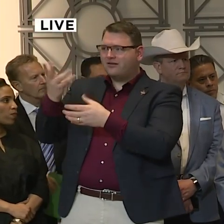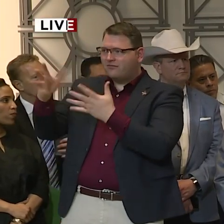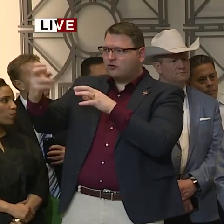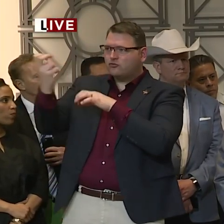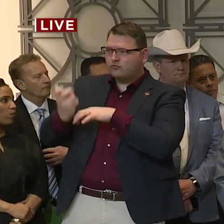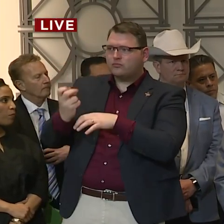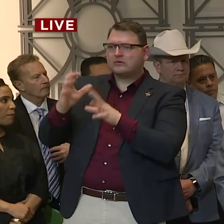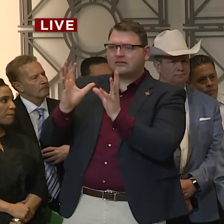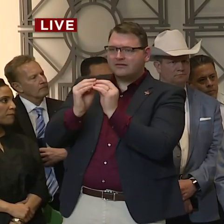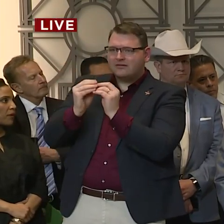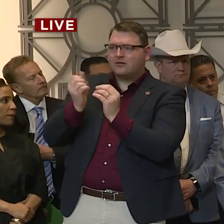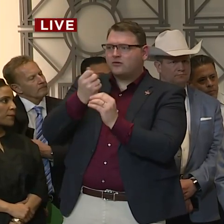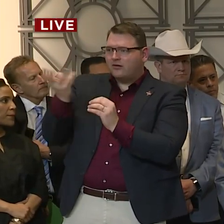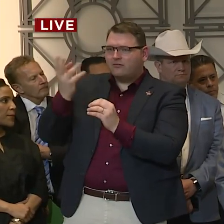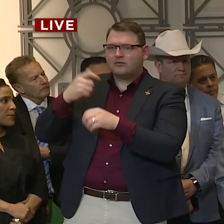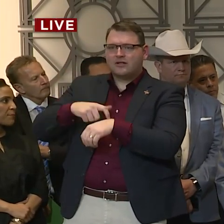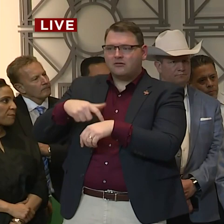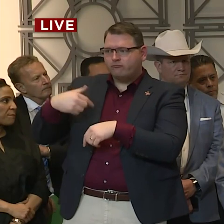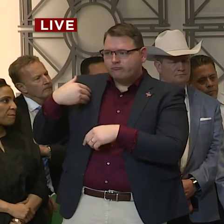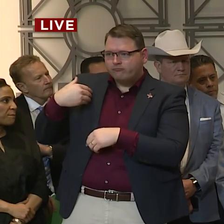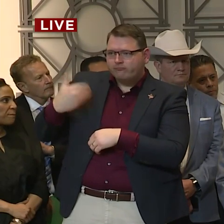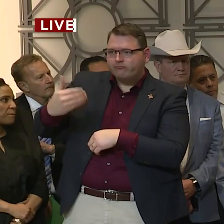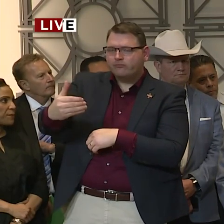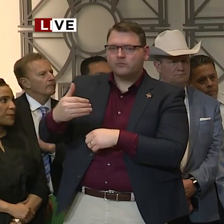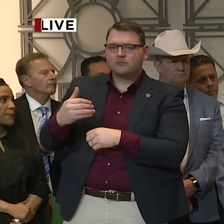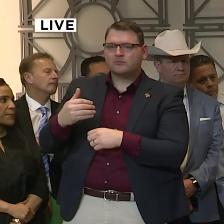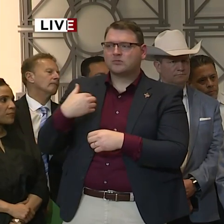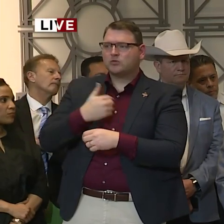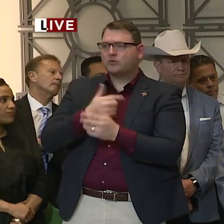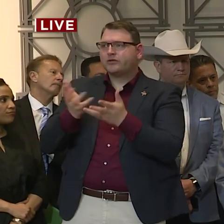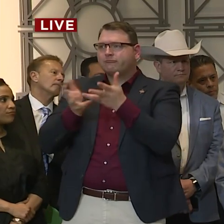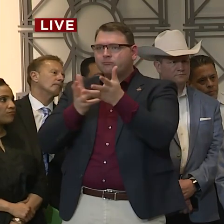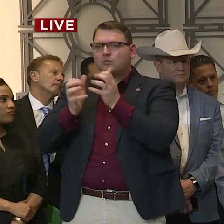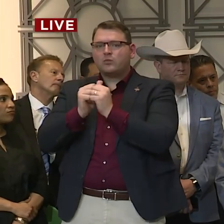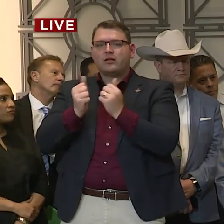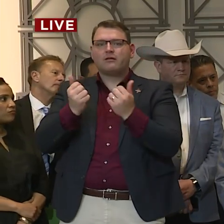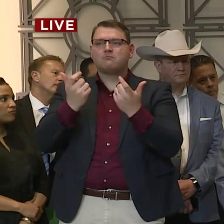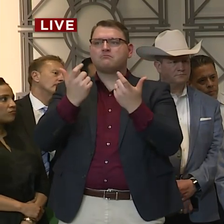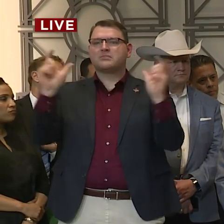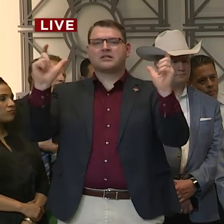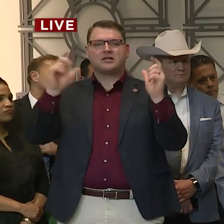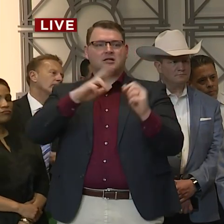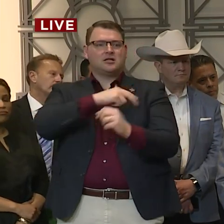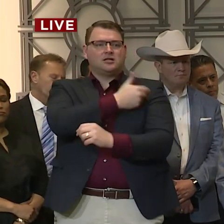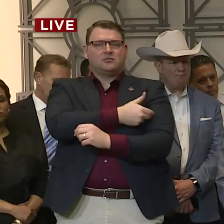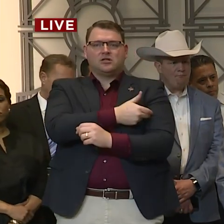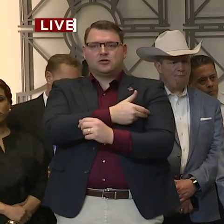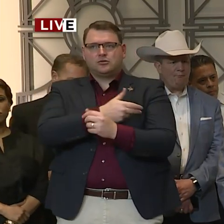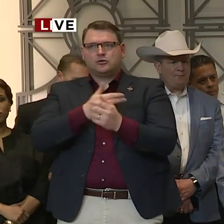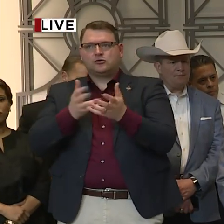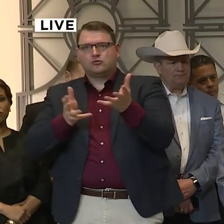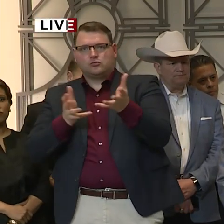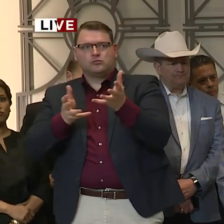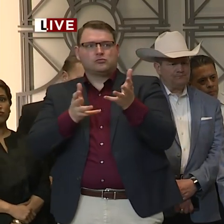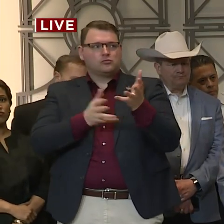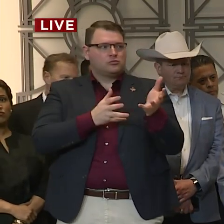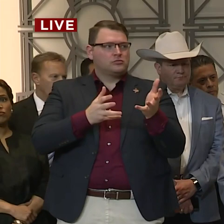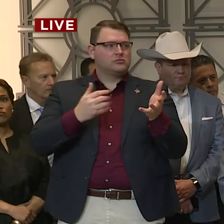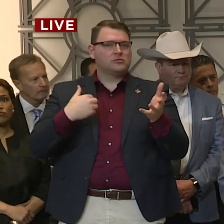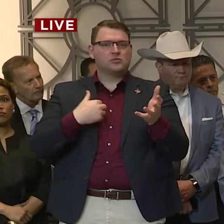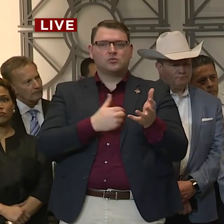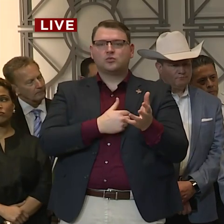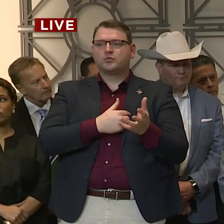hospital systems and some of the independent hospitals that are large hospitals. And we have been talking about surge